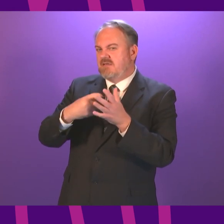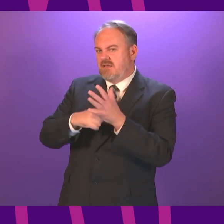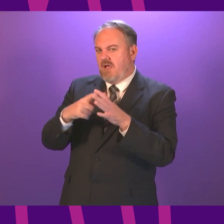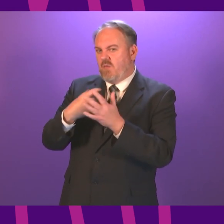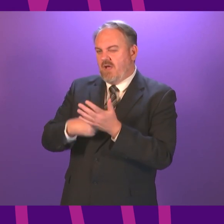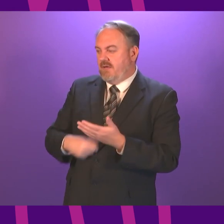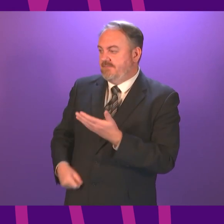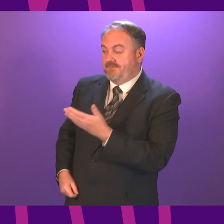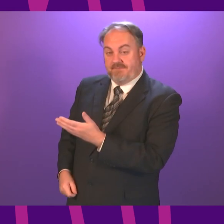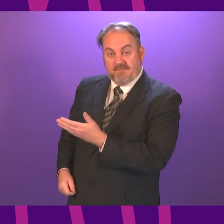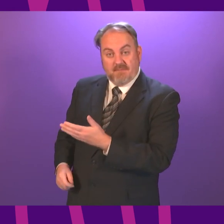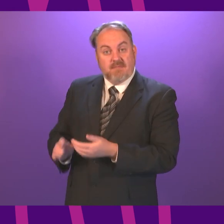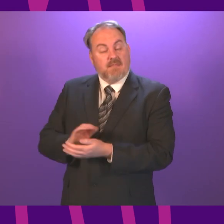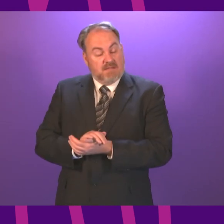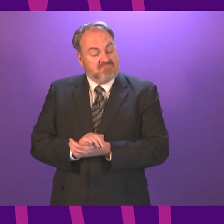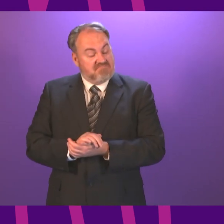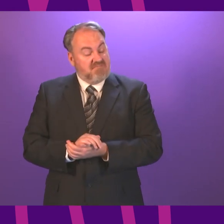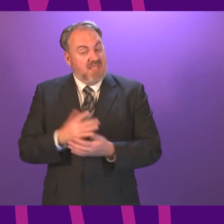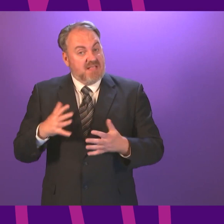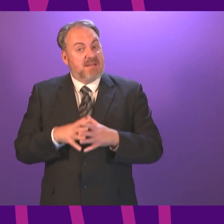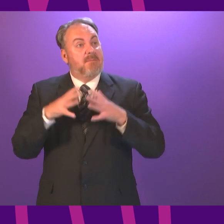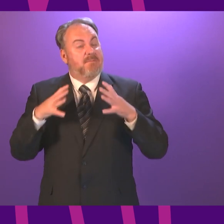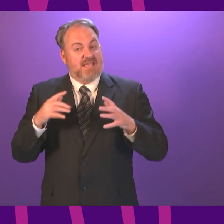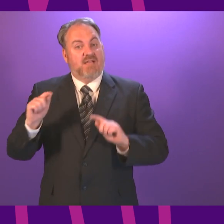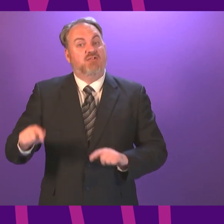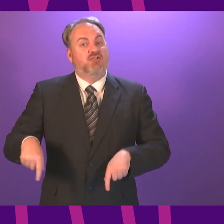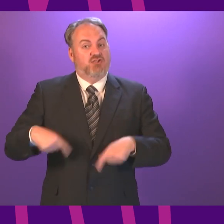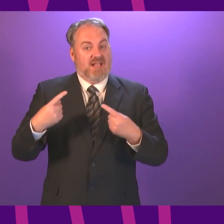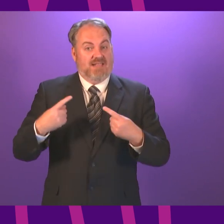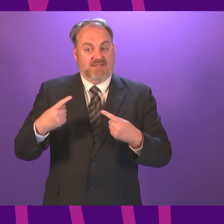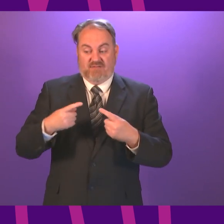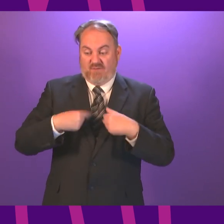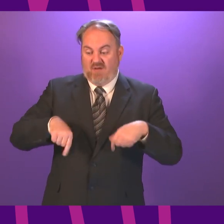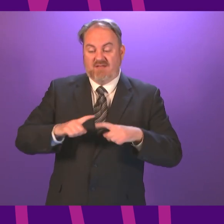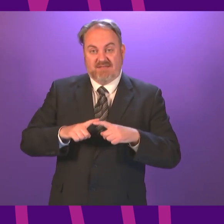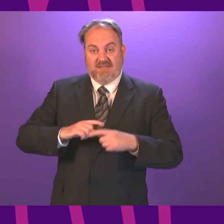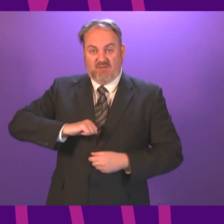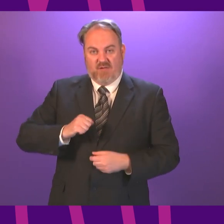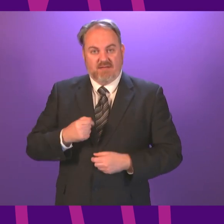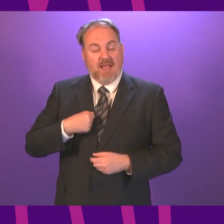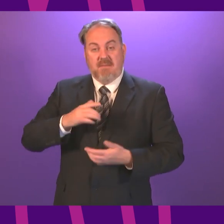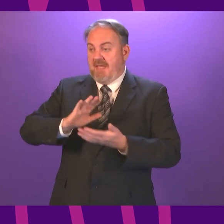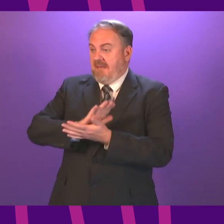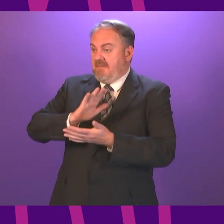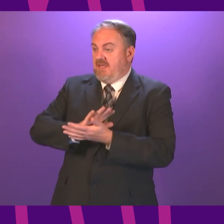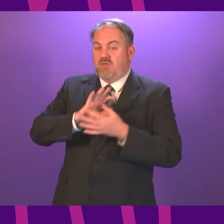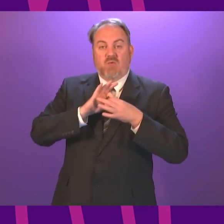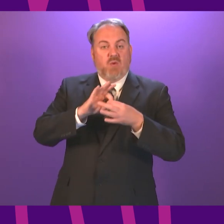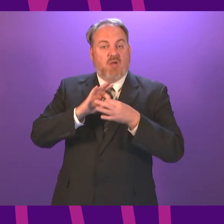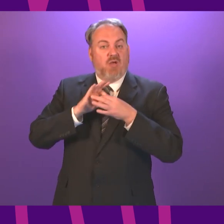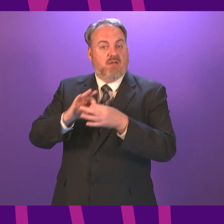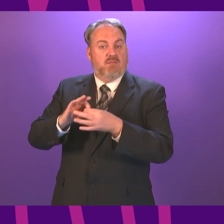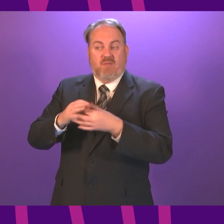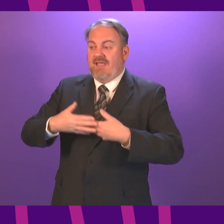Presenting officer, I recognise the scale of the challenge facing our country coming through this pandemic I am willing to work with anyone in the national